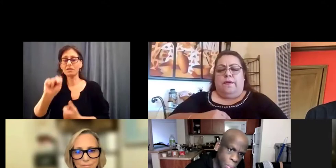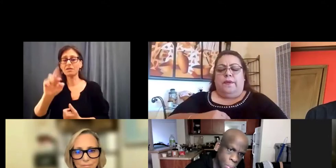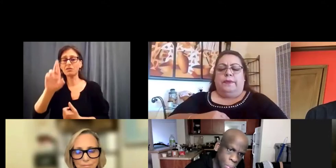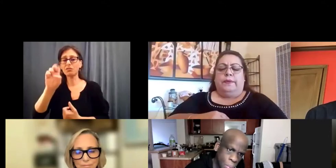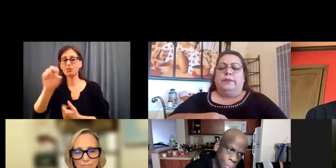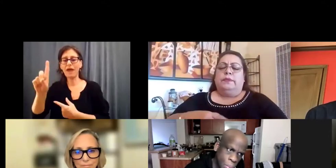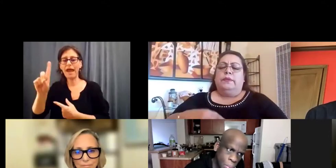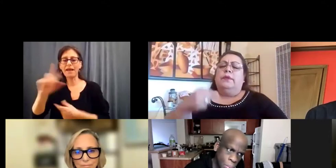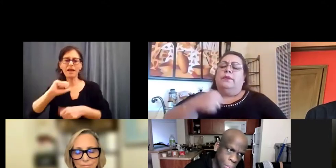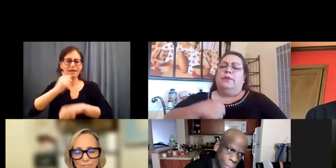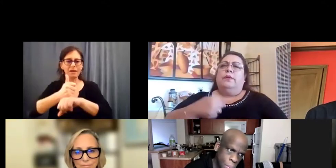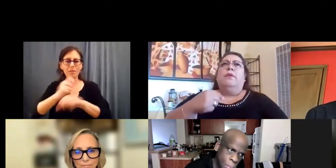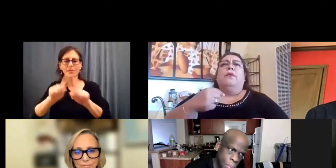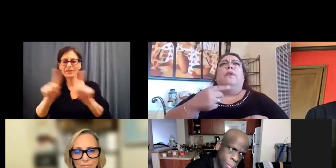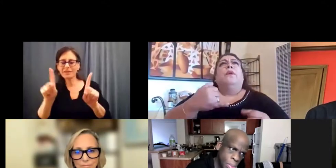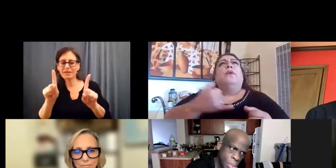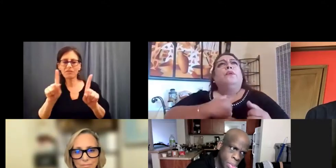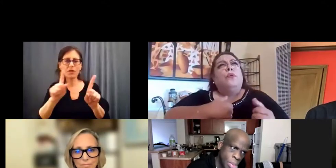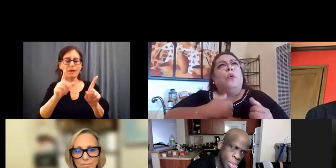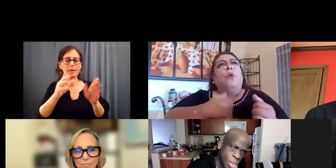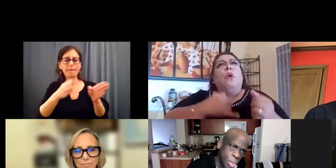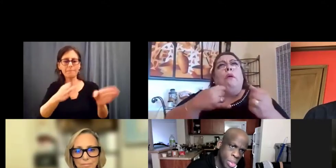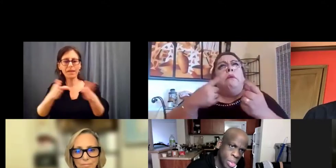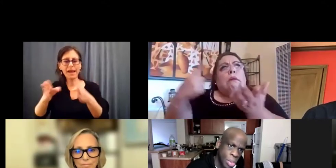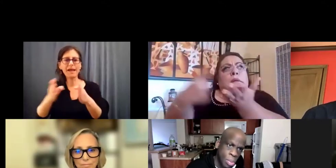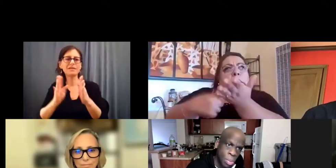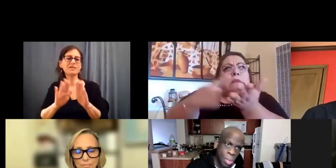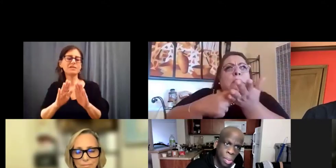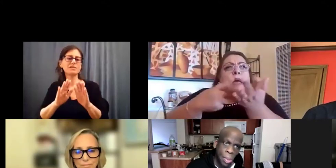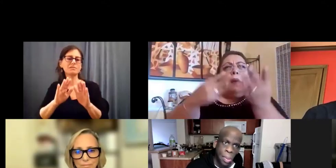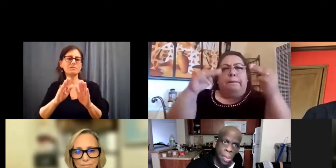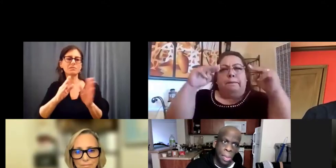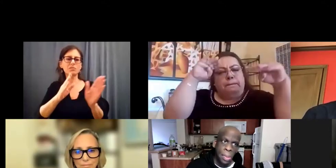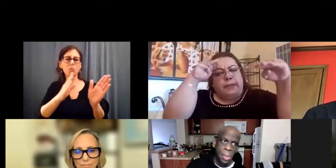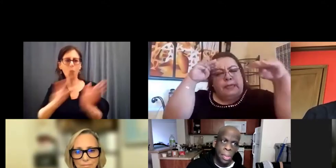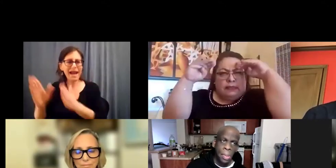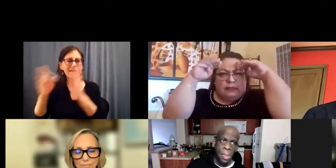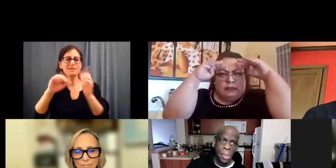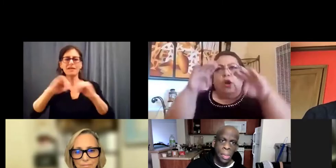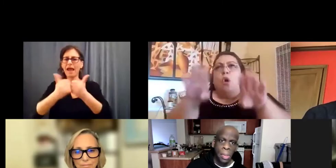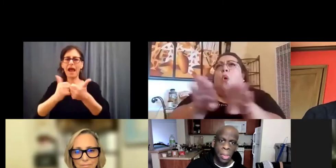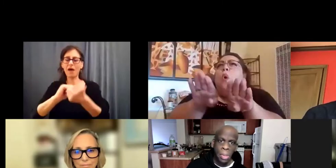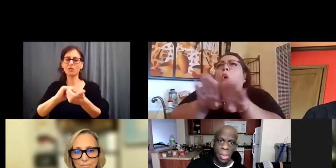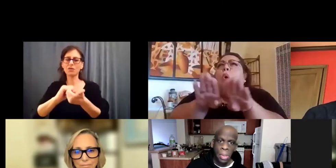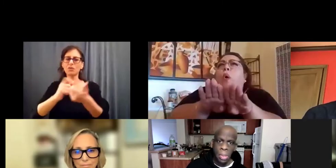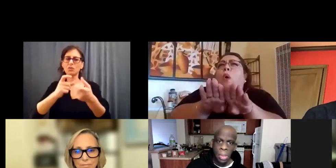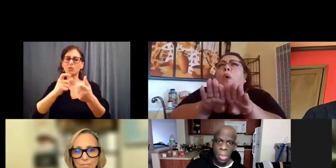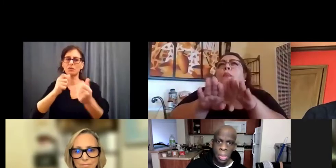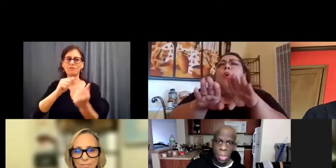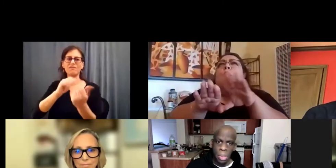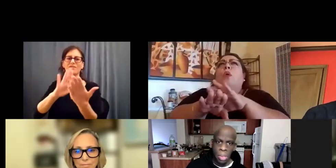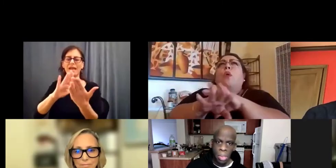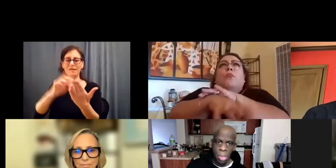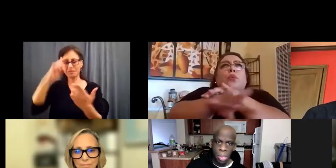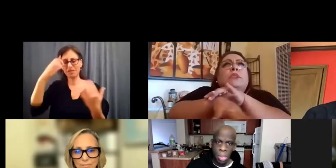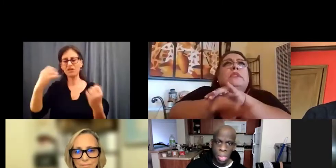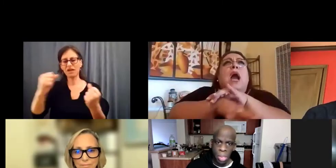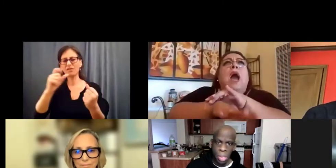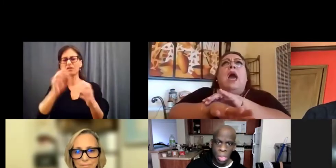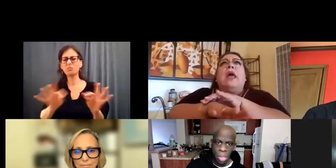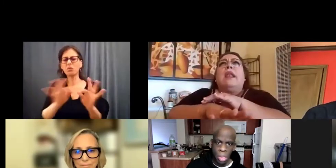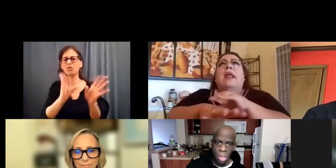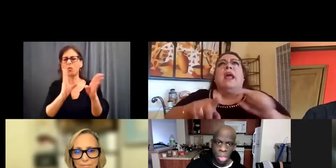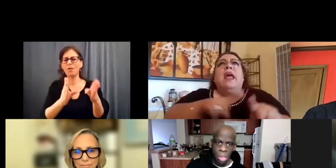plans and different ways of how to structure, because a lot of ways of dealing with mental health is, you have to be organized. And